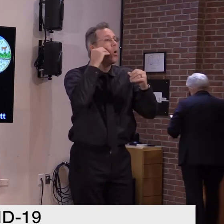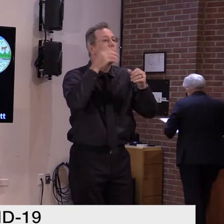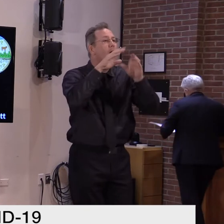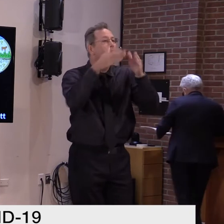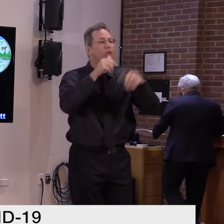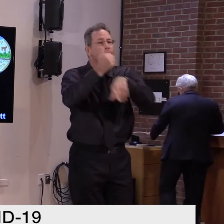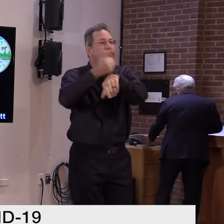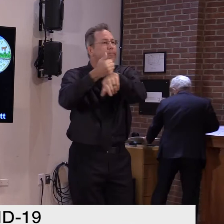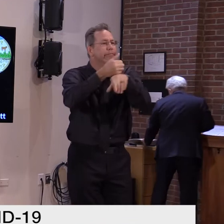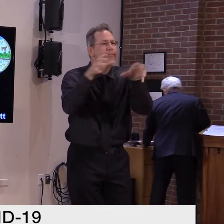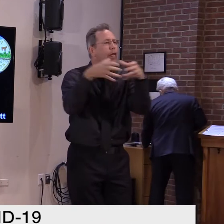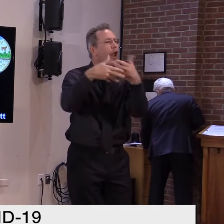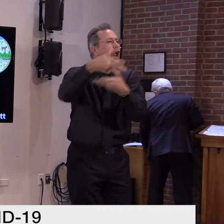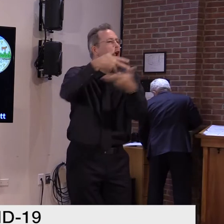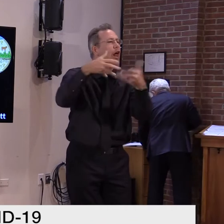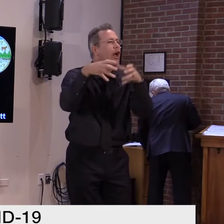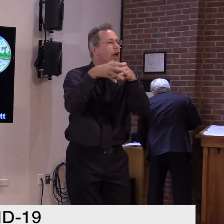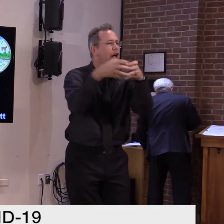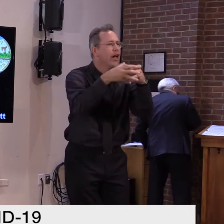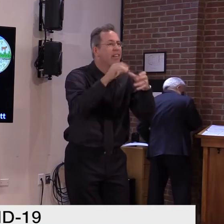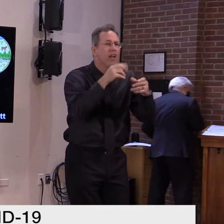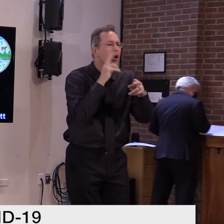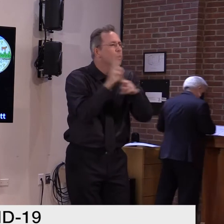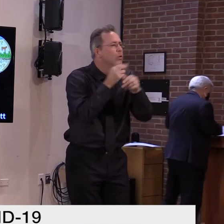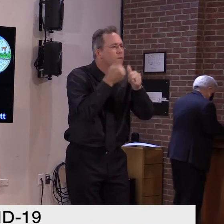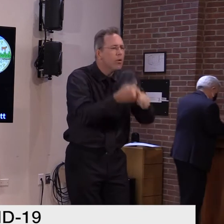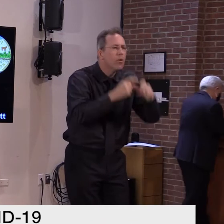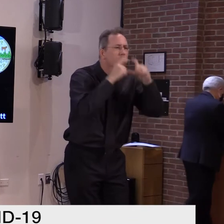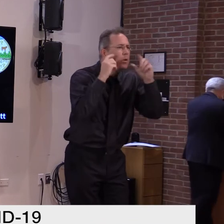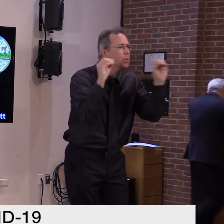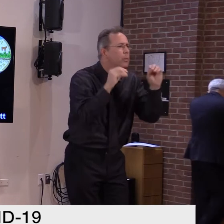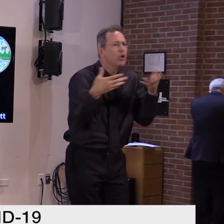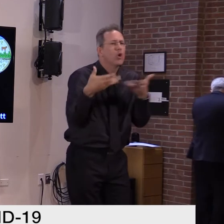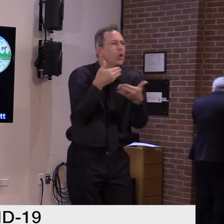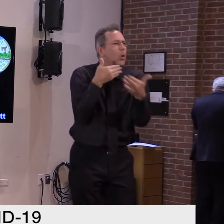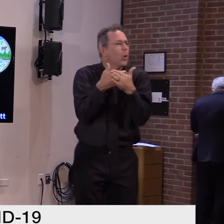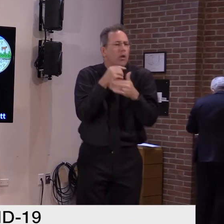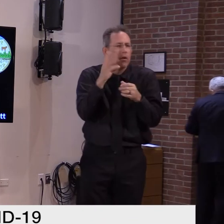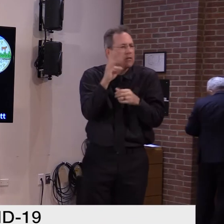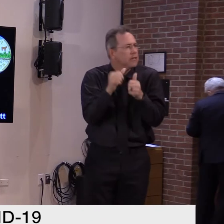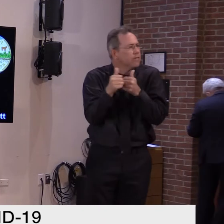and not wearing masks or staying physically separated for long periods of time.